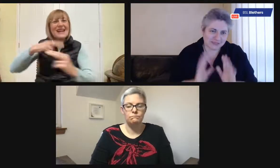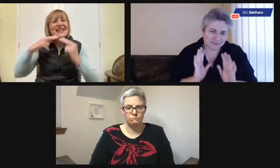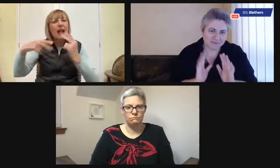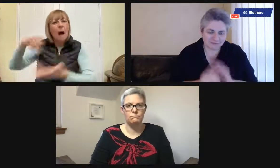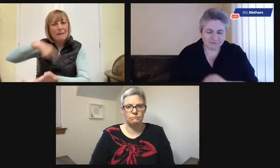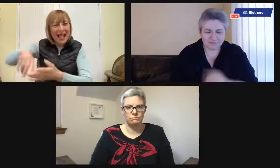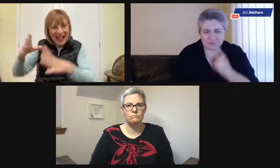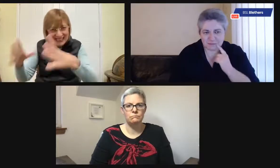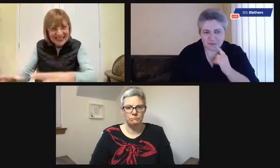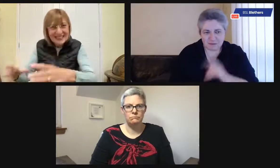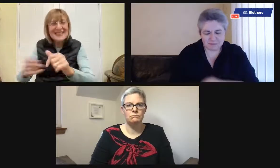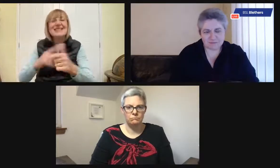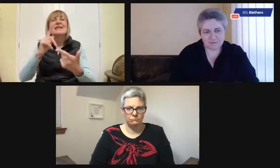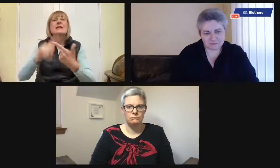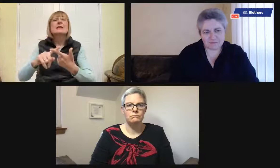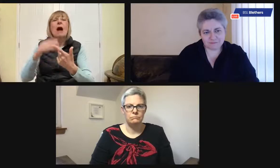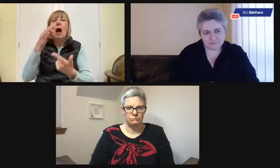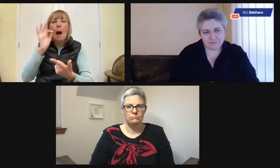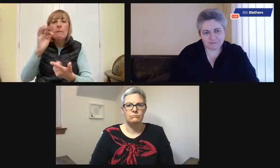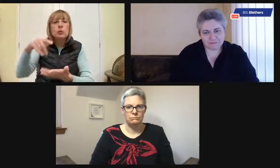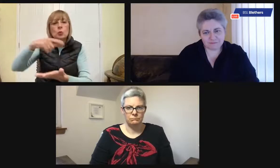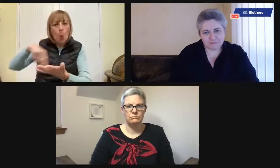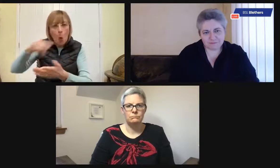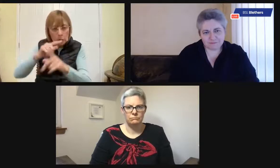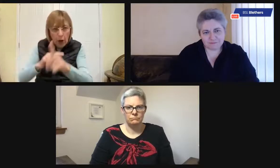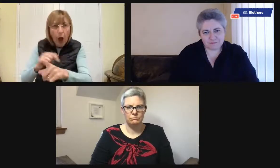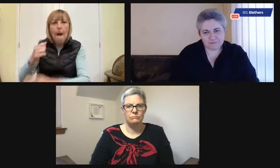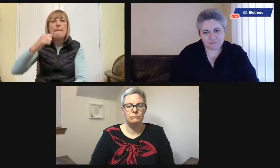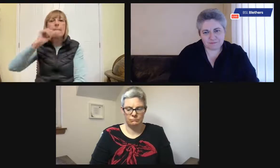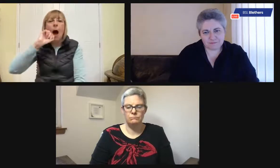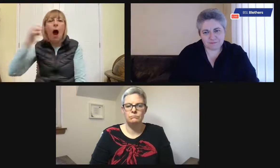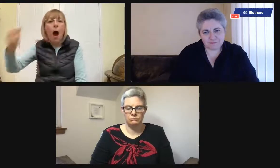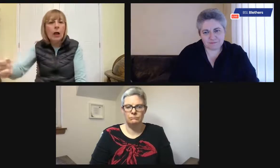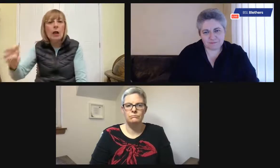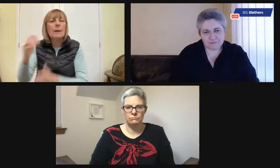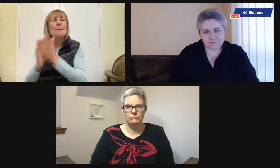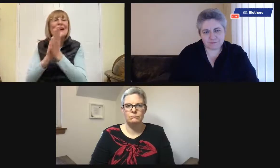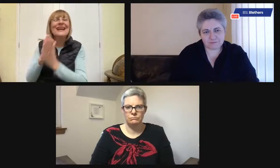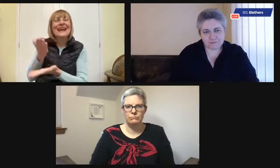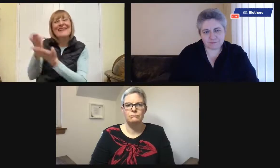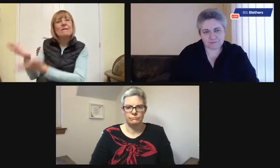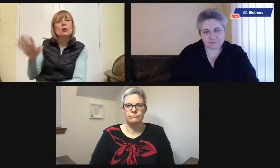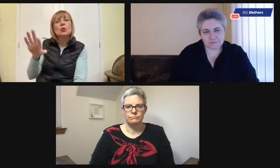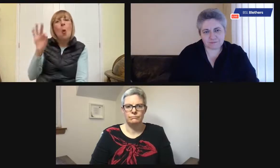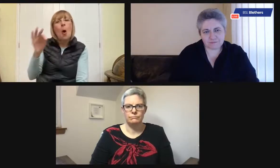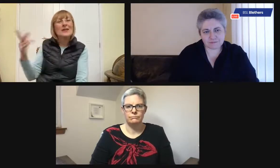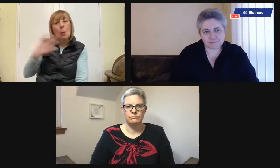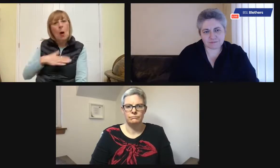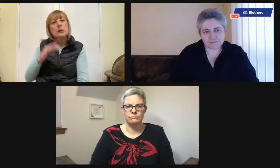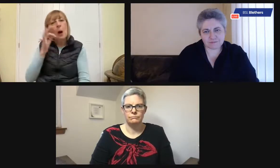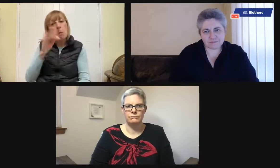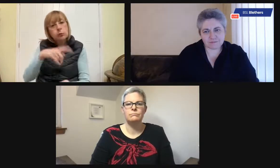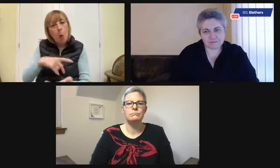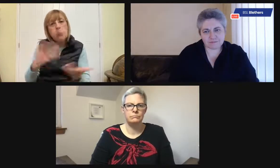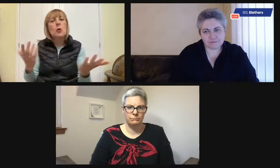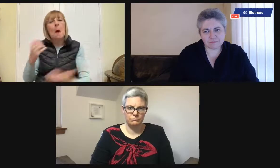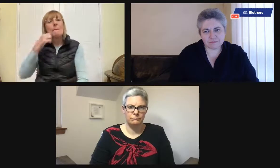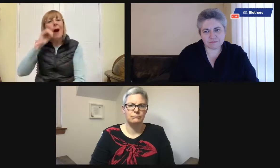put two plates on it, two dinner plates, two smaller plates, two cups, two saucers, a couple of mugs. So there's a